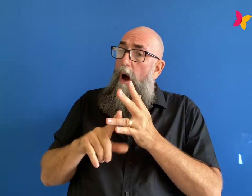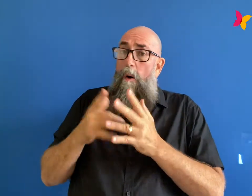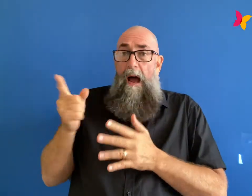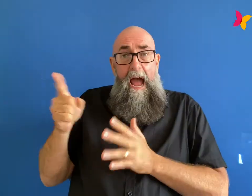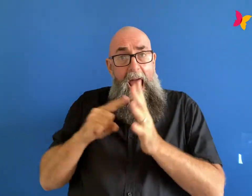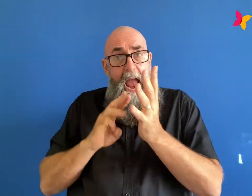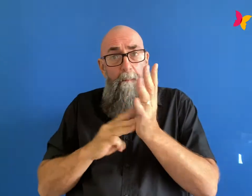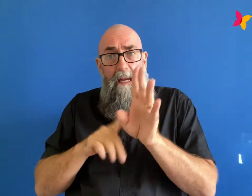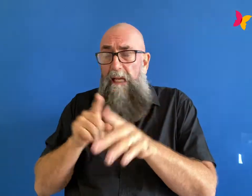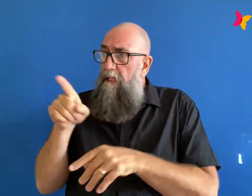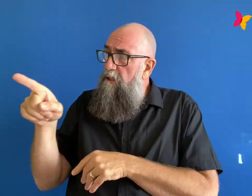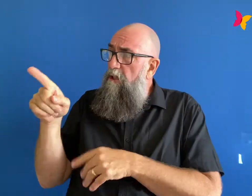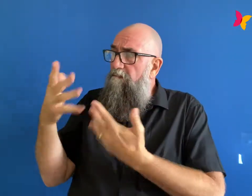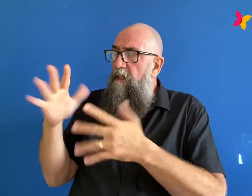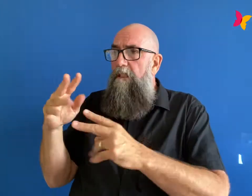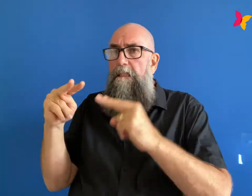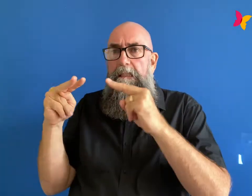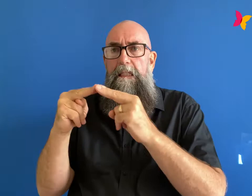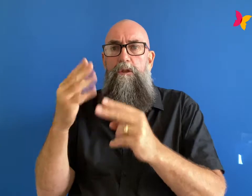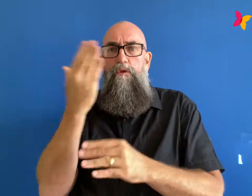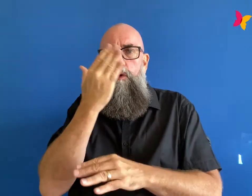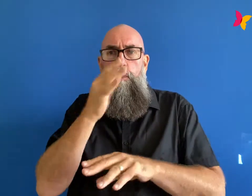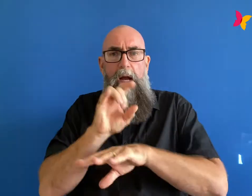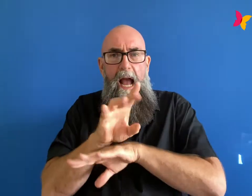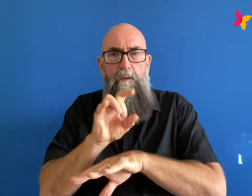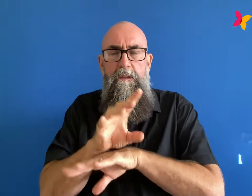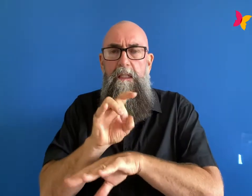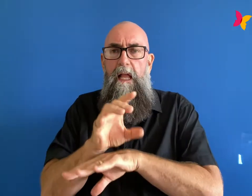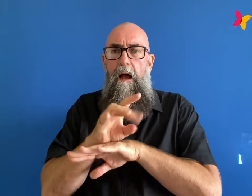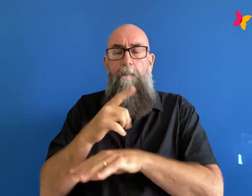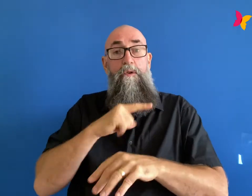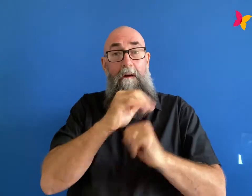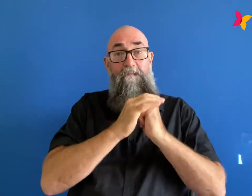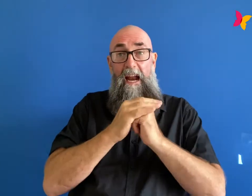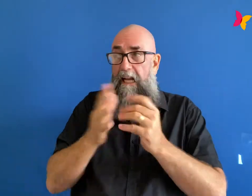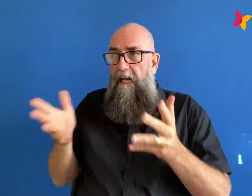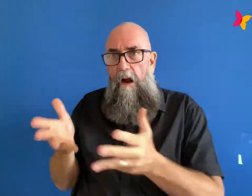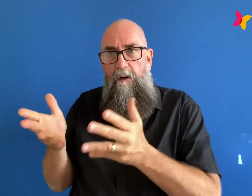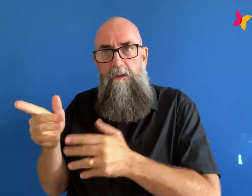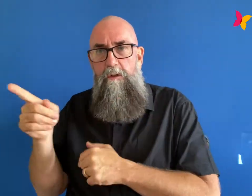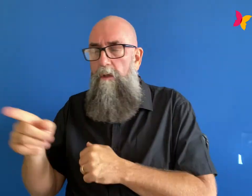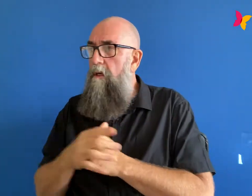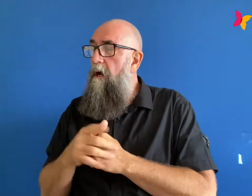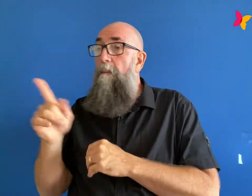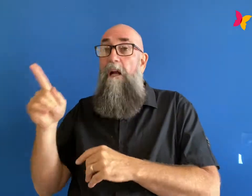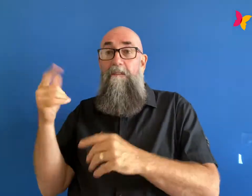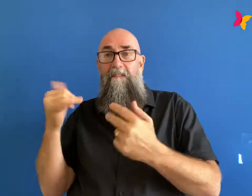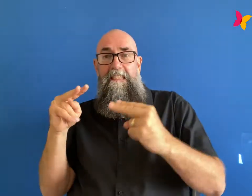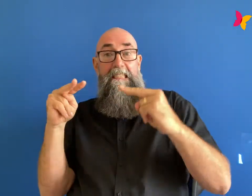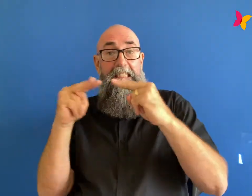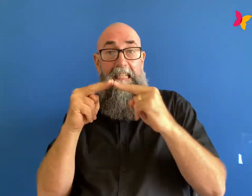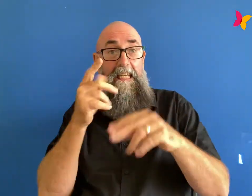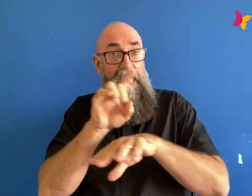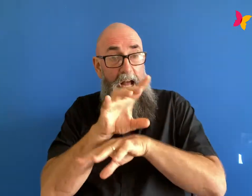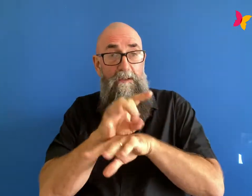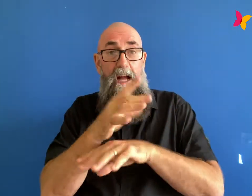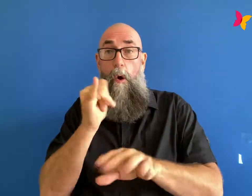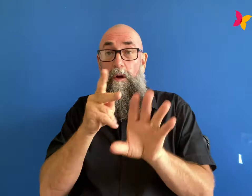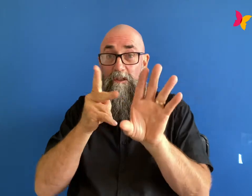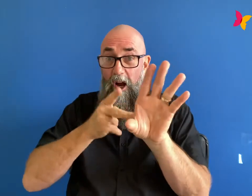as a psychiatrist but even in those sessions she was reluctant to open up about what was really going on deep down and as a result